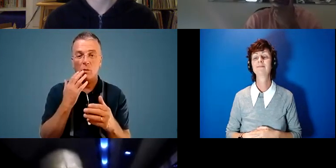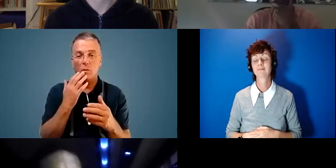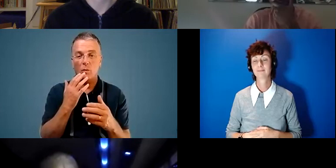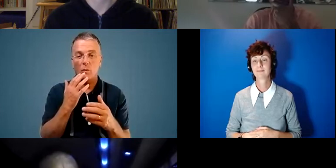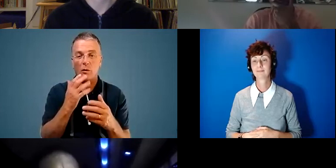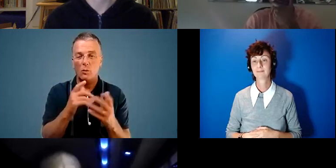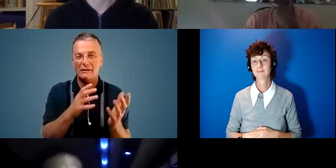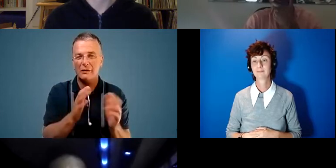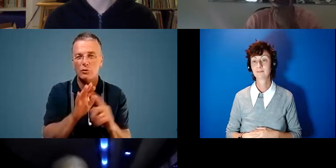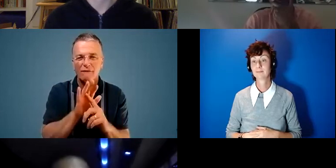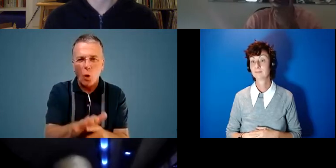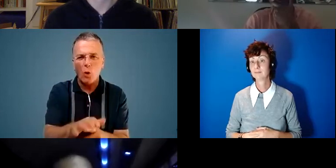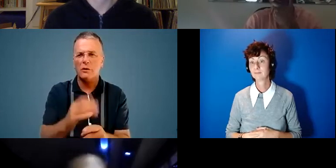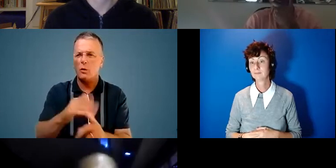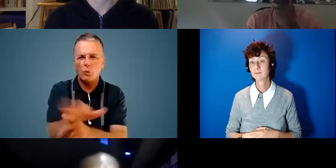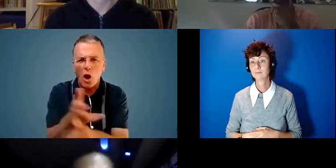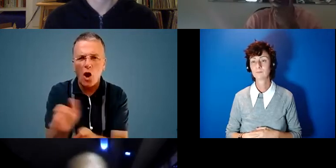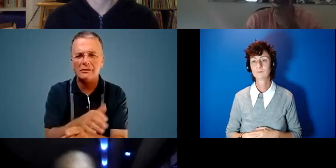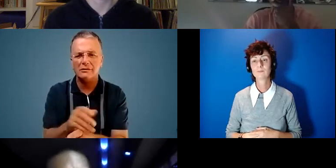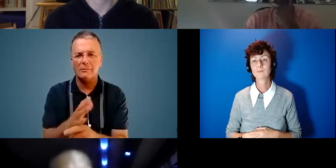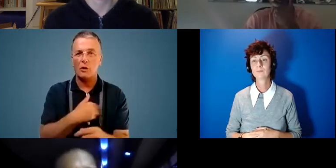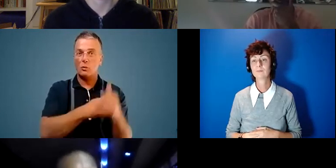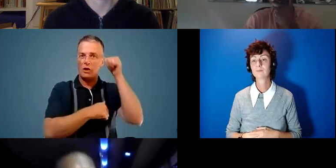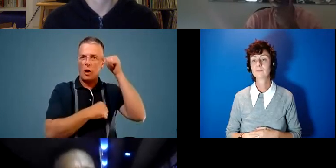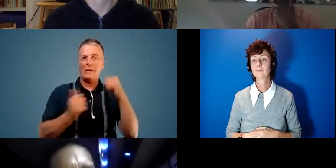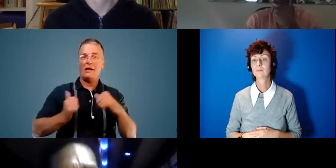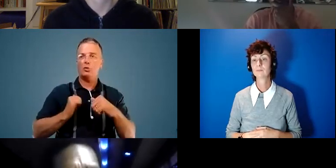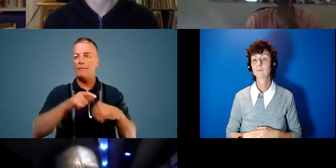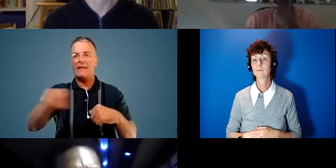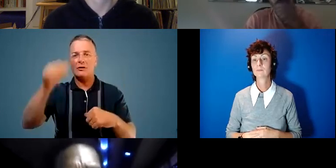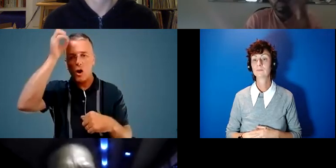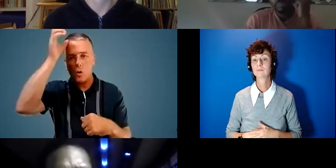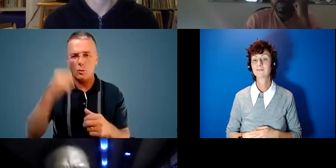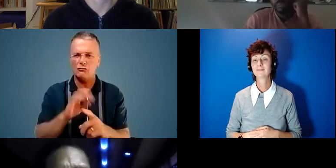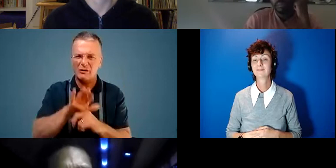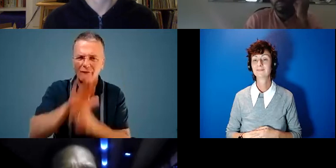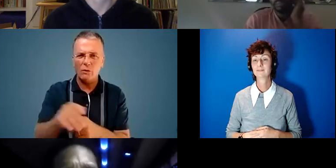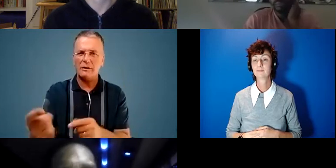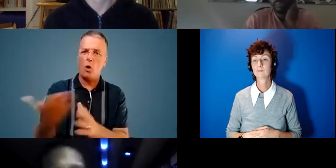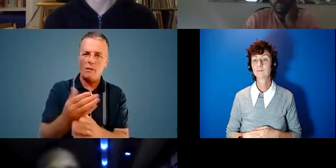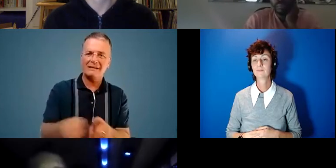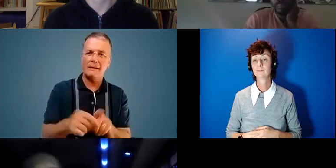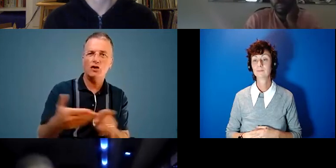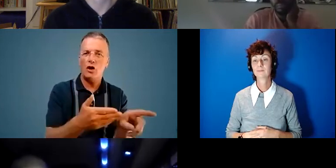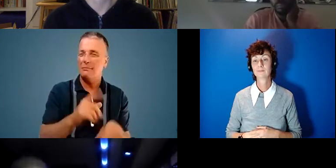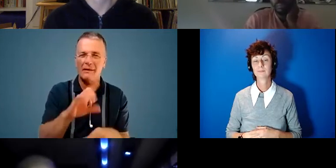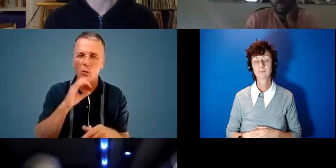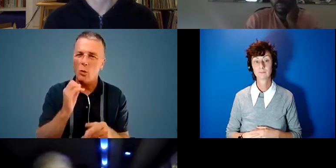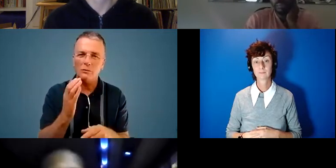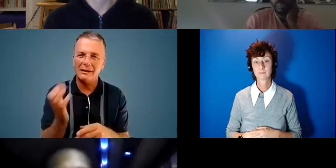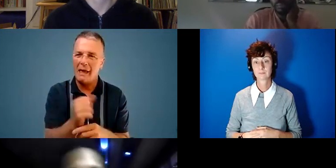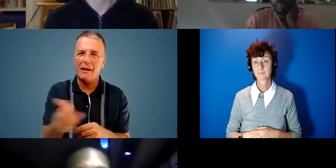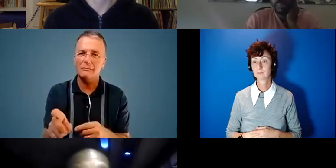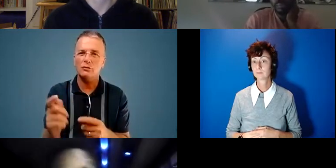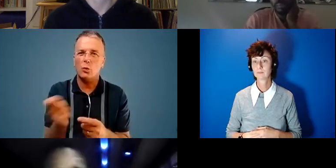force we want to coerce we want to because we know everyone else knows and we try to force people on our journeys but actually that's not going to get people